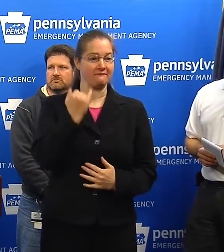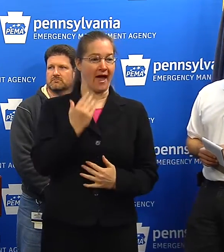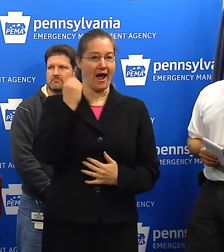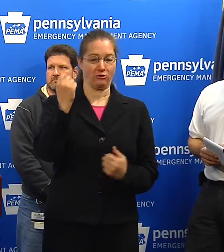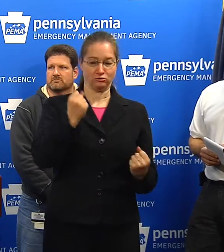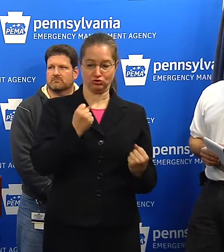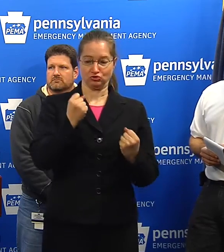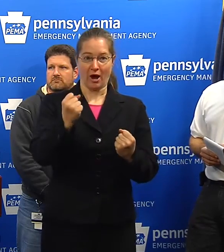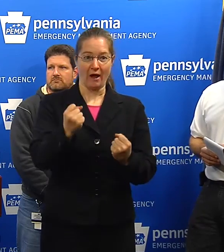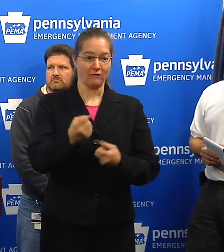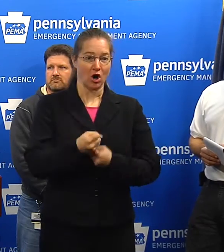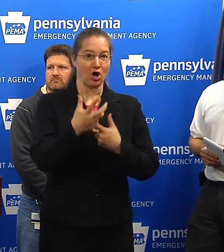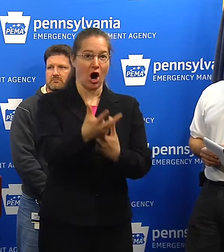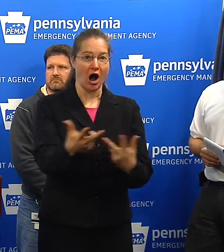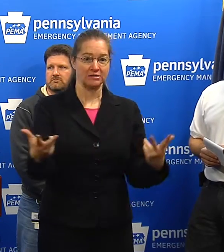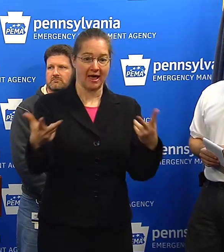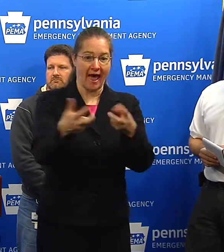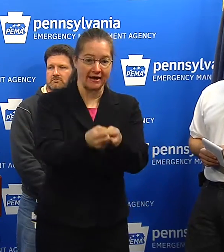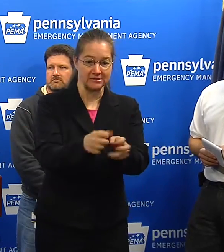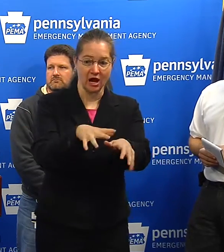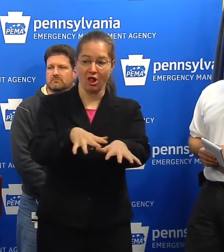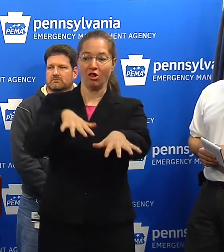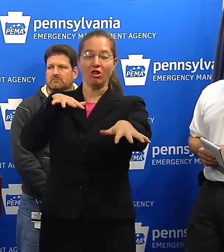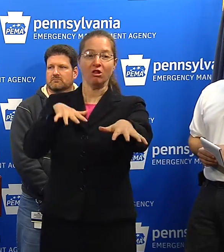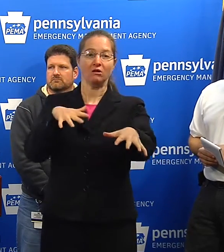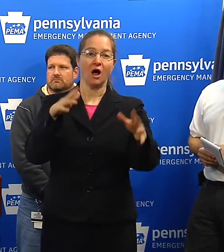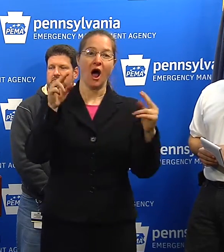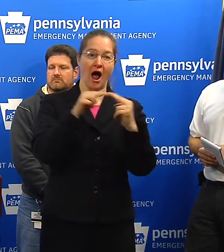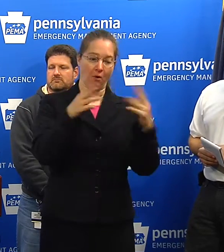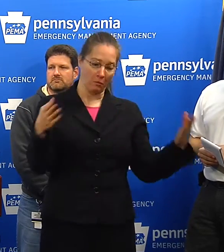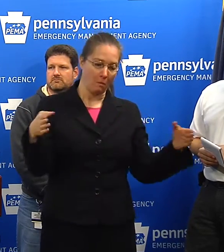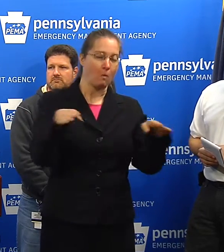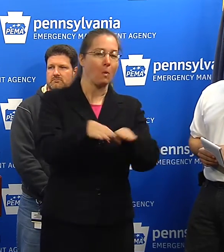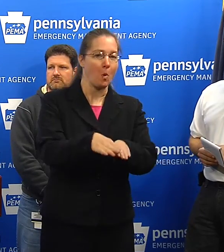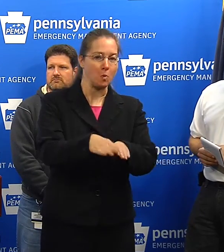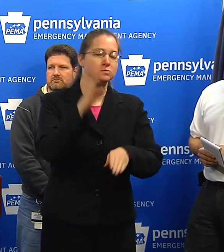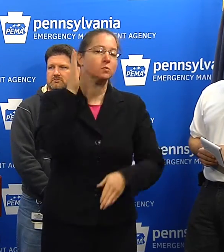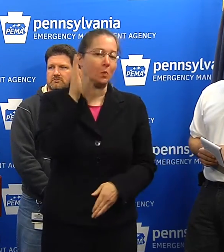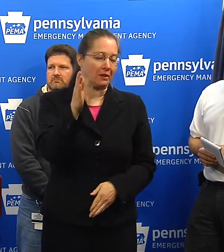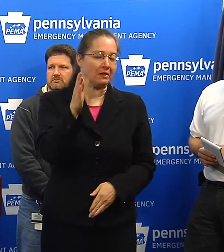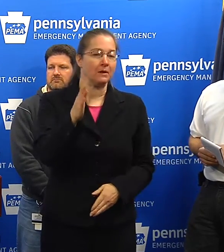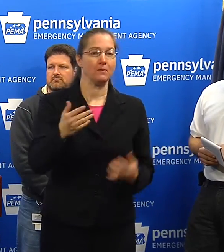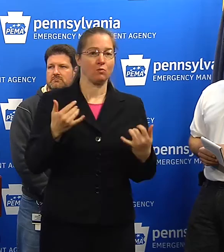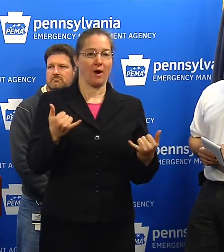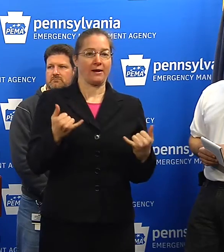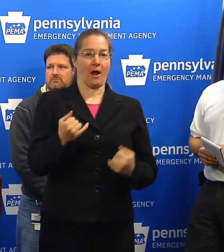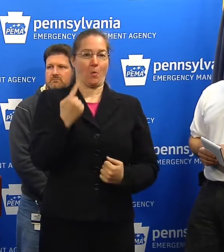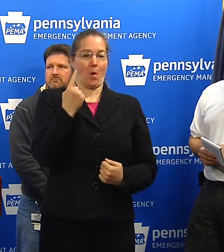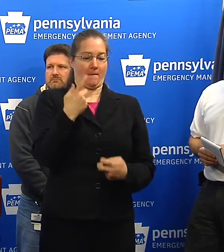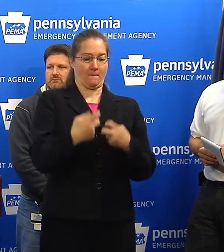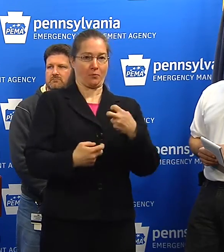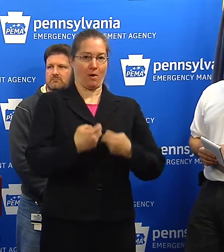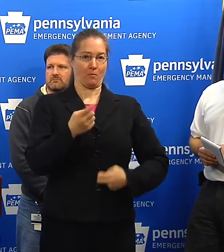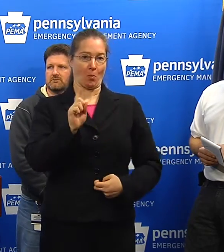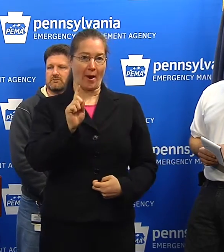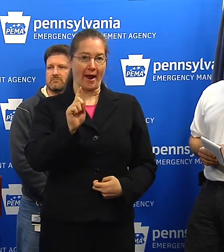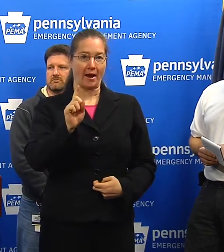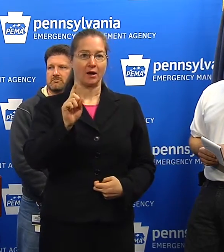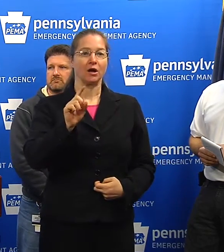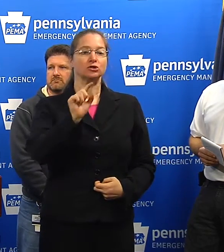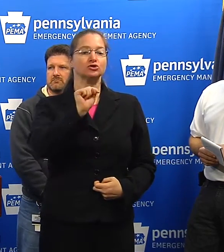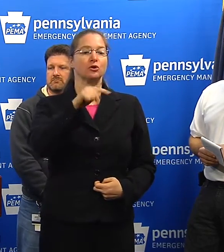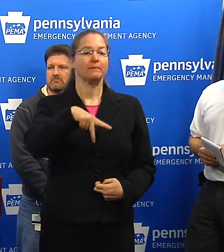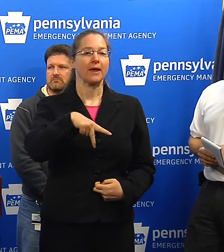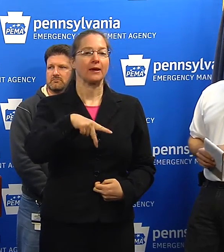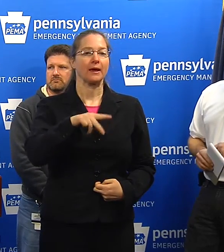I am going to close the highways down. But right now, we only have one major problem, and that is between Bedford and Somerset on the